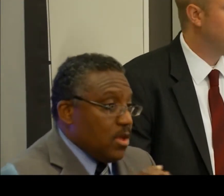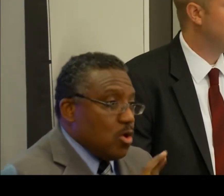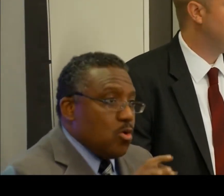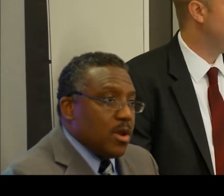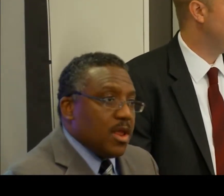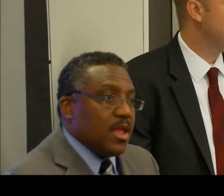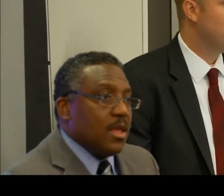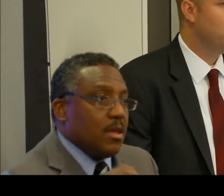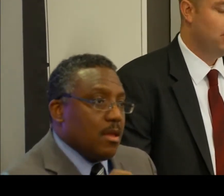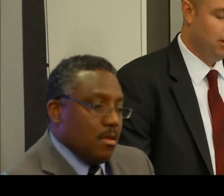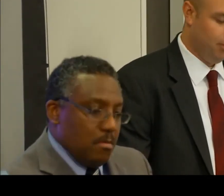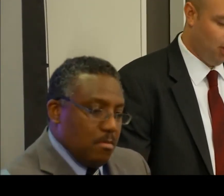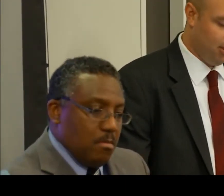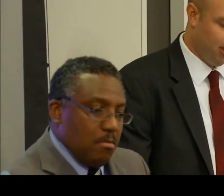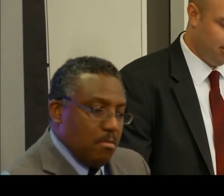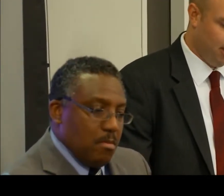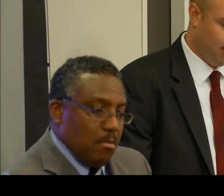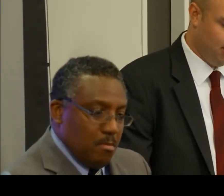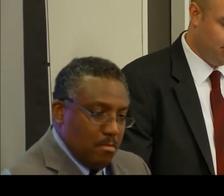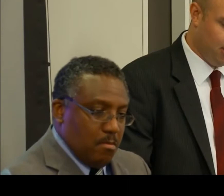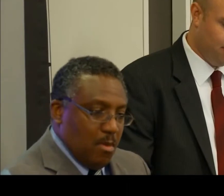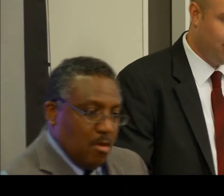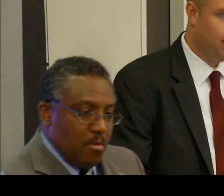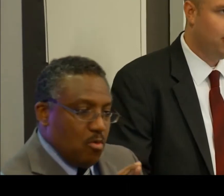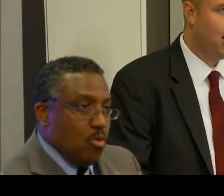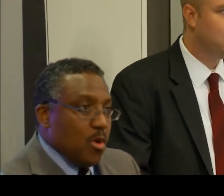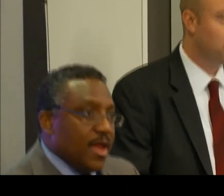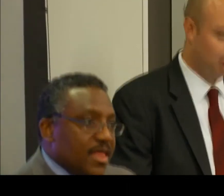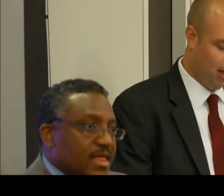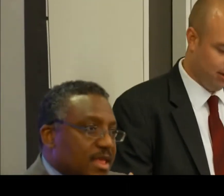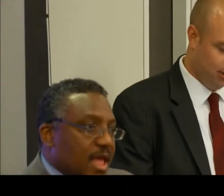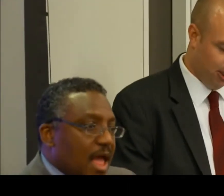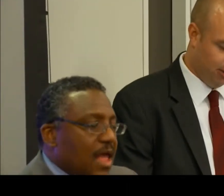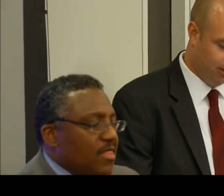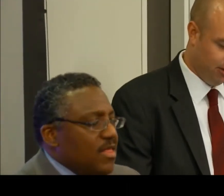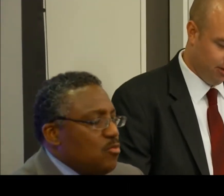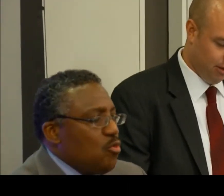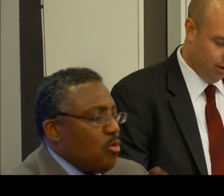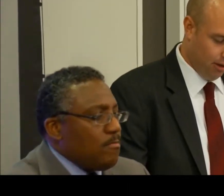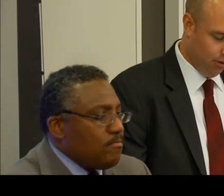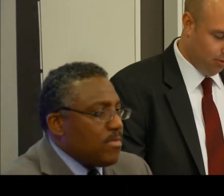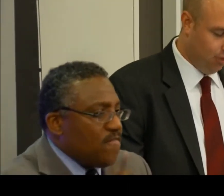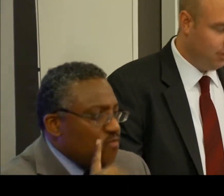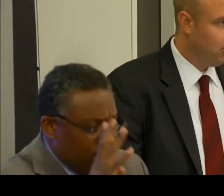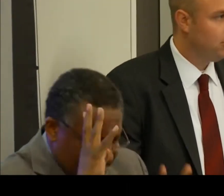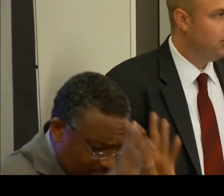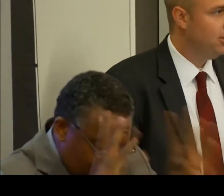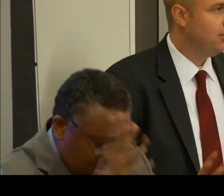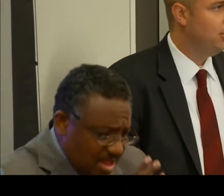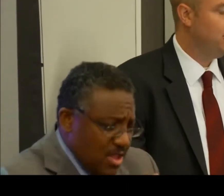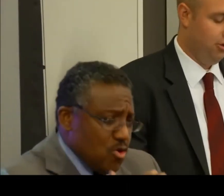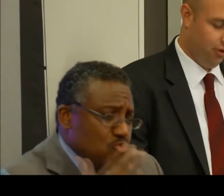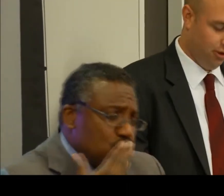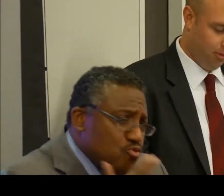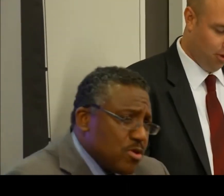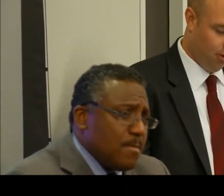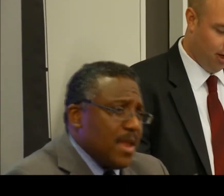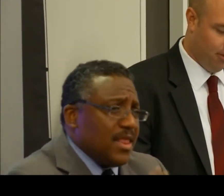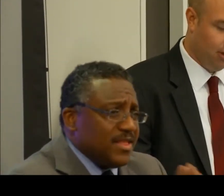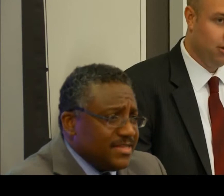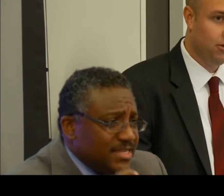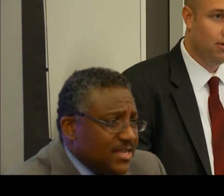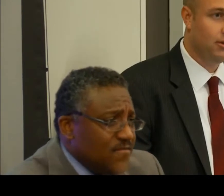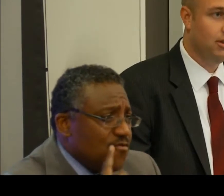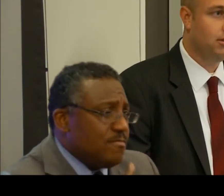Solutions Initiative is a project dedicated to identifying practical policy changes to improve the Social Security Disability Insurance